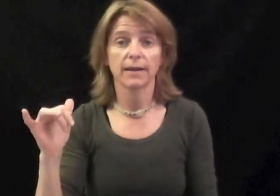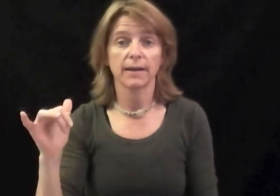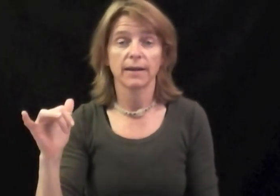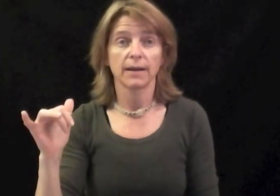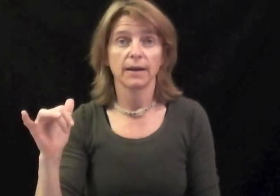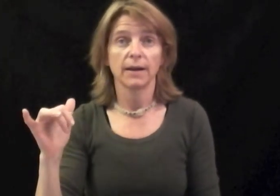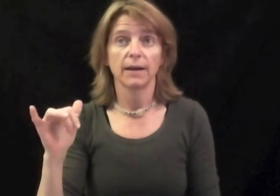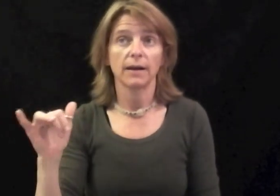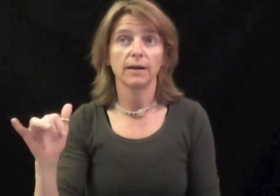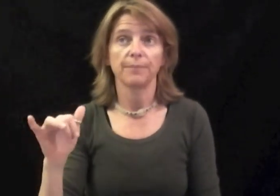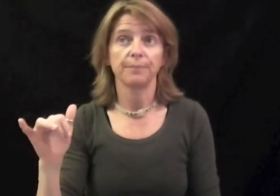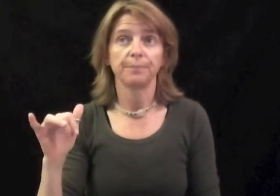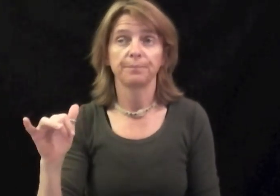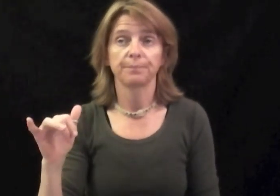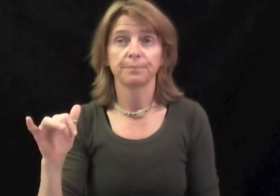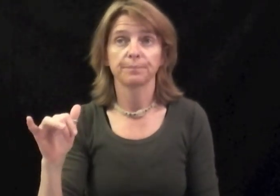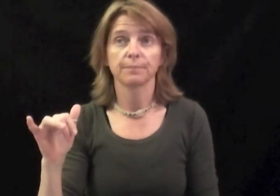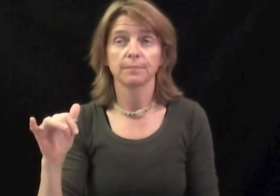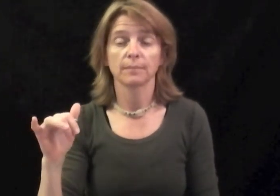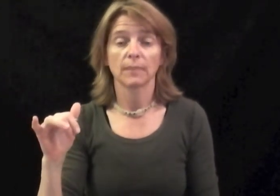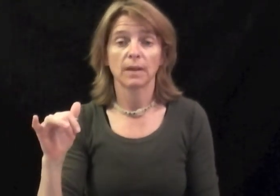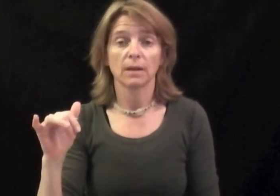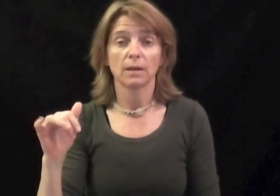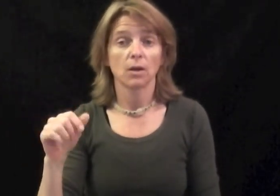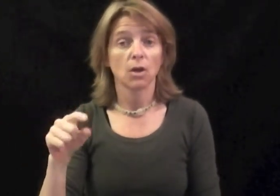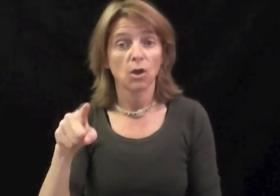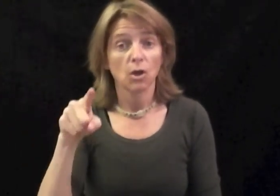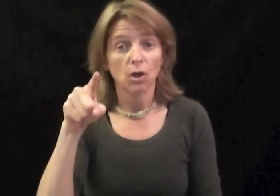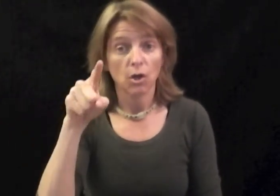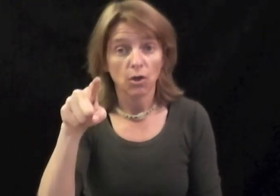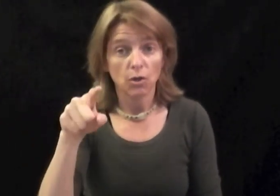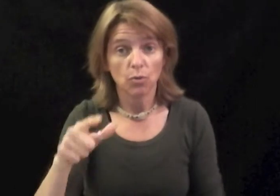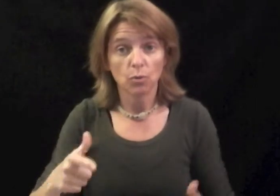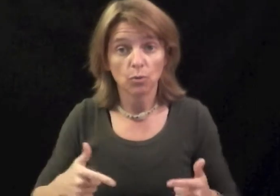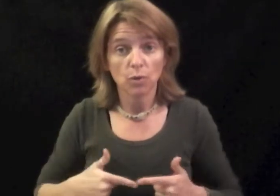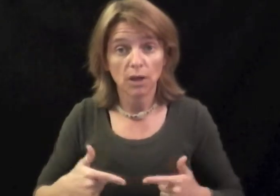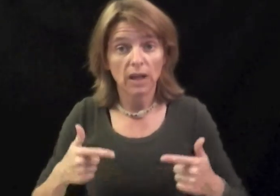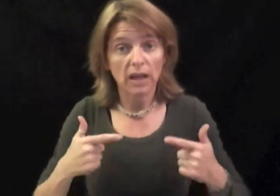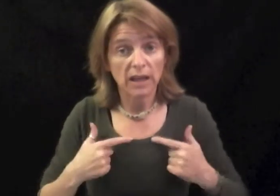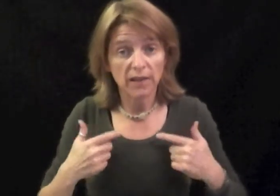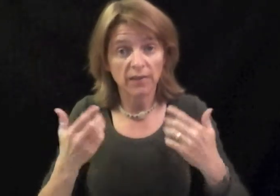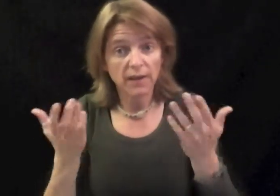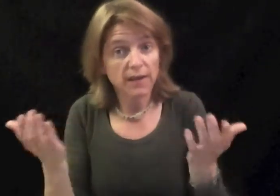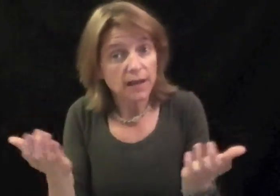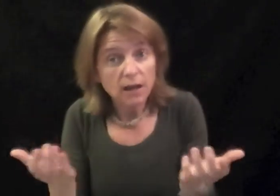you live here?